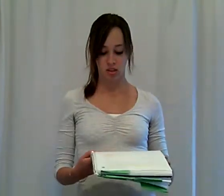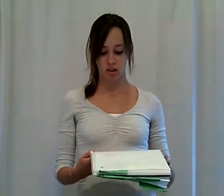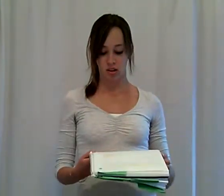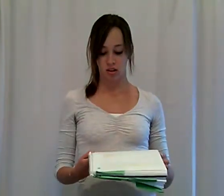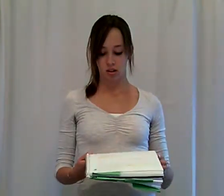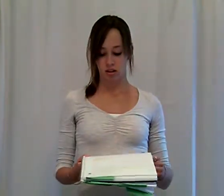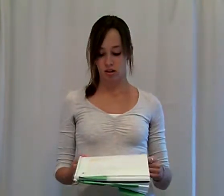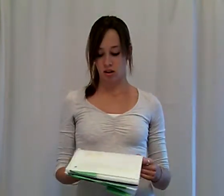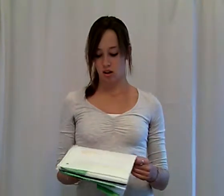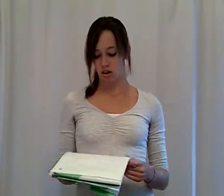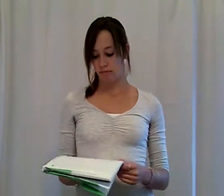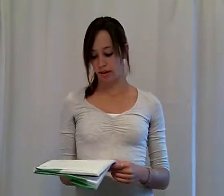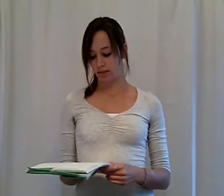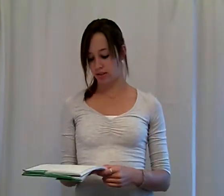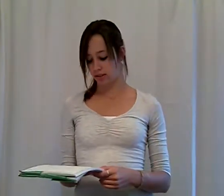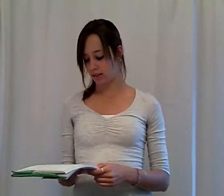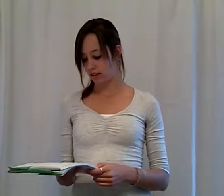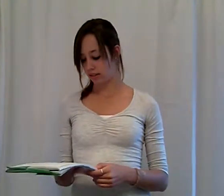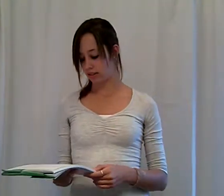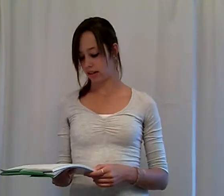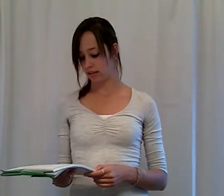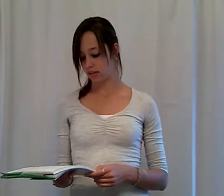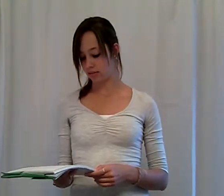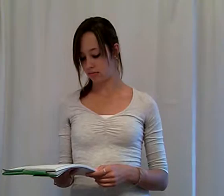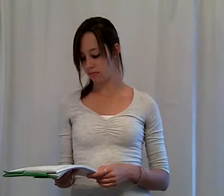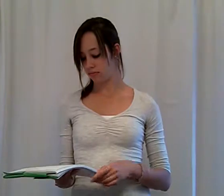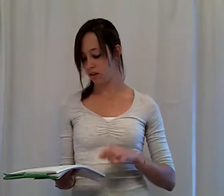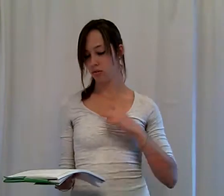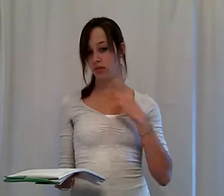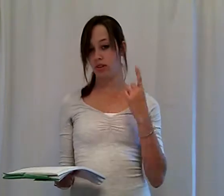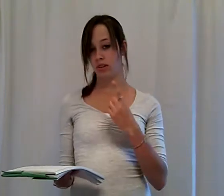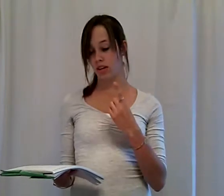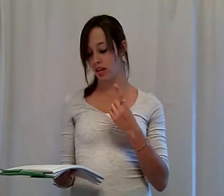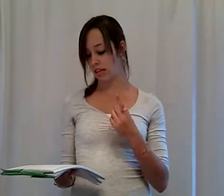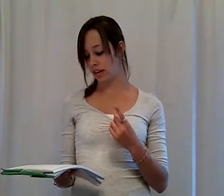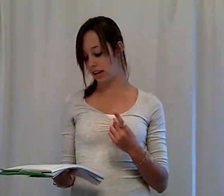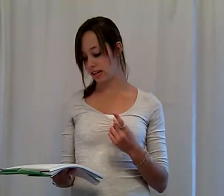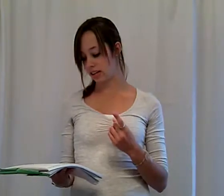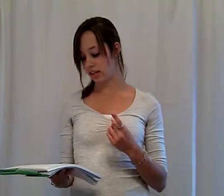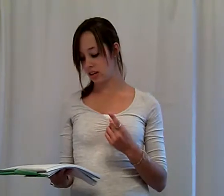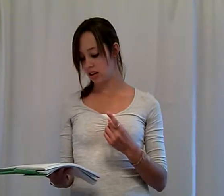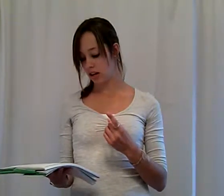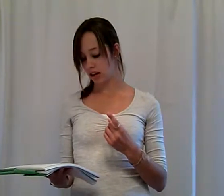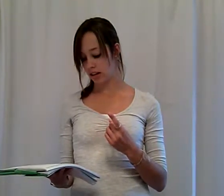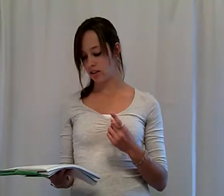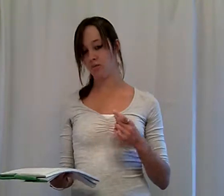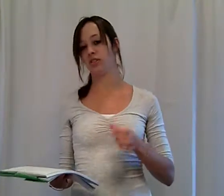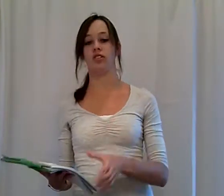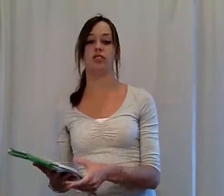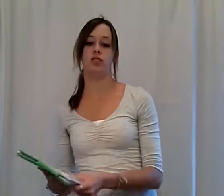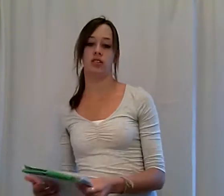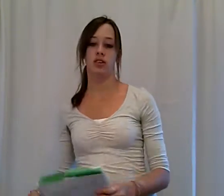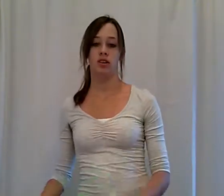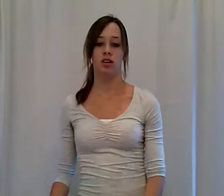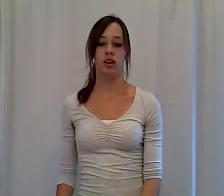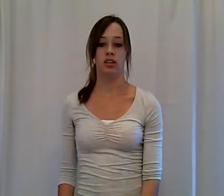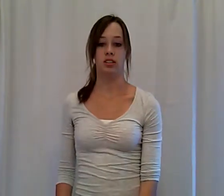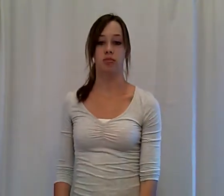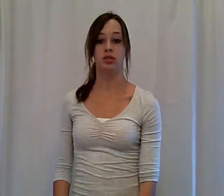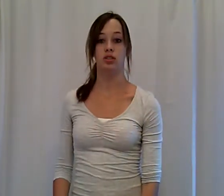Um. Um. Yes. Yes. Yes. Yes. The only thing, and then I did ice, which is double